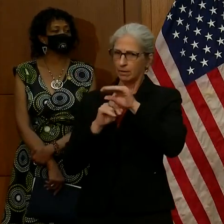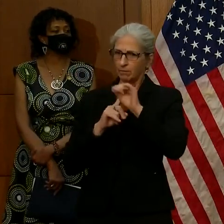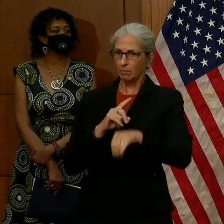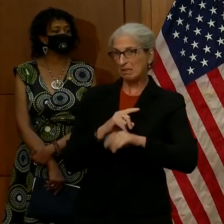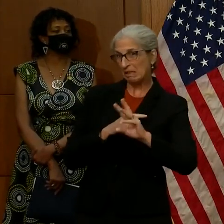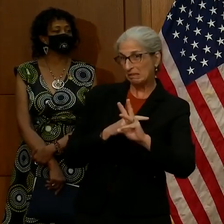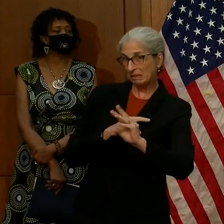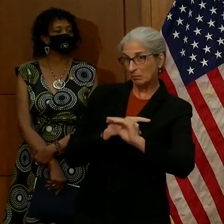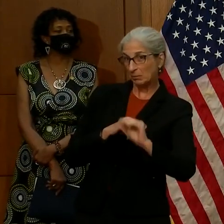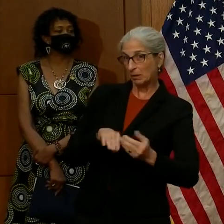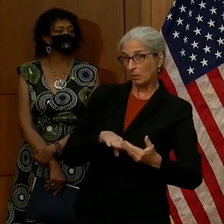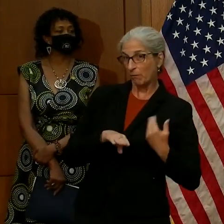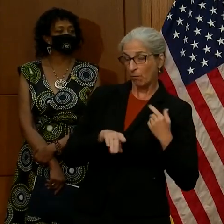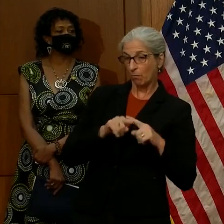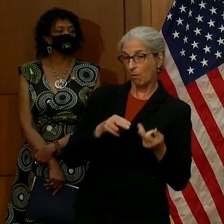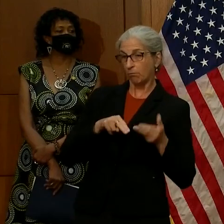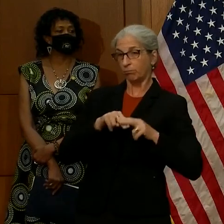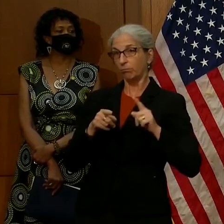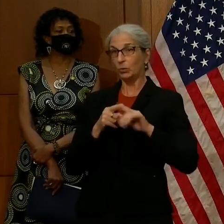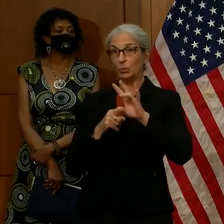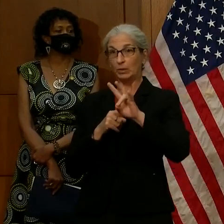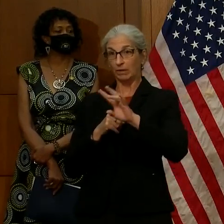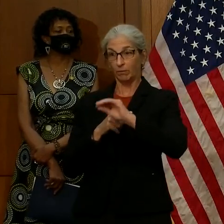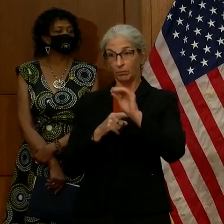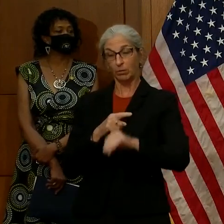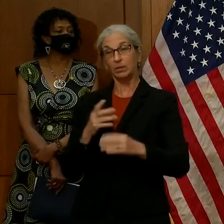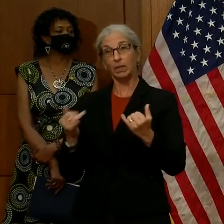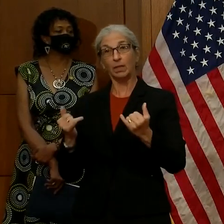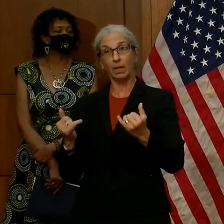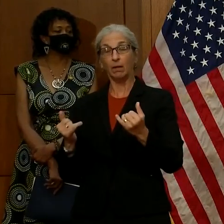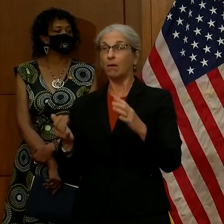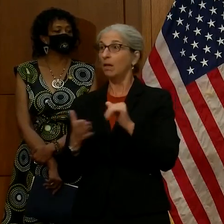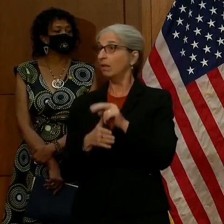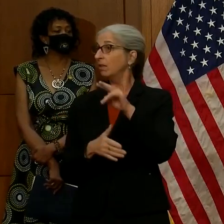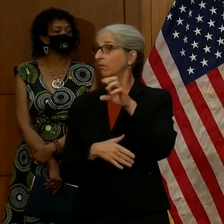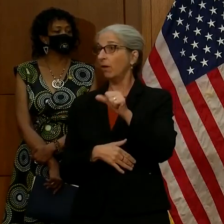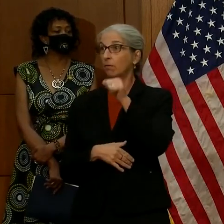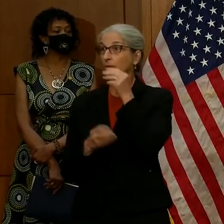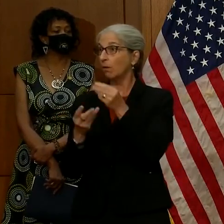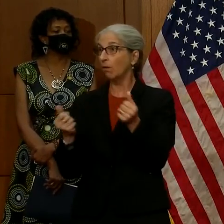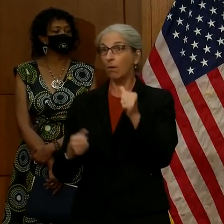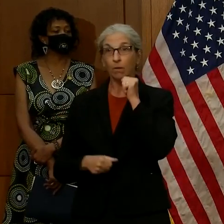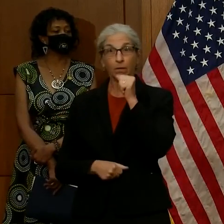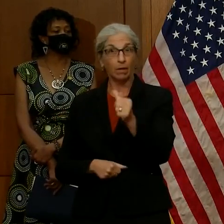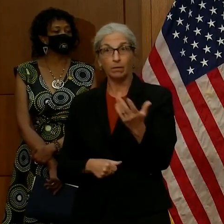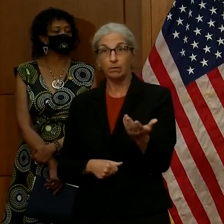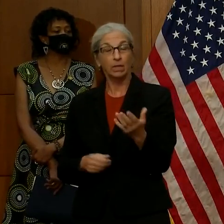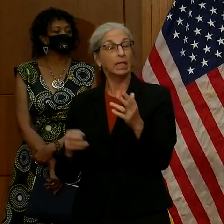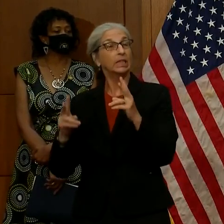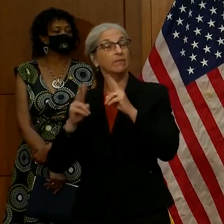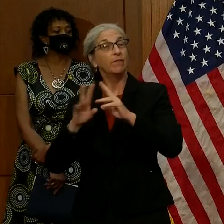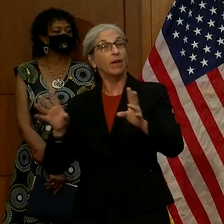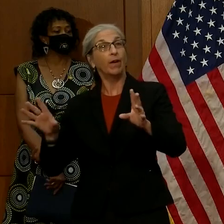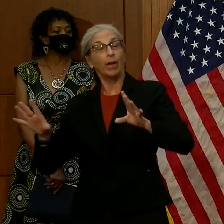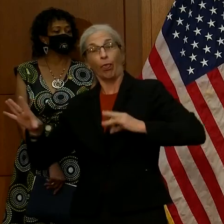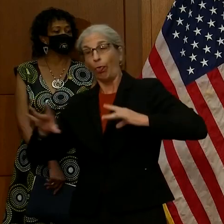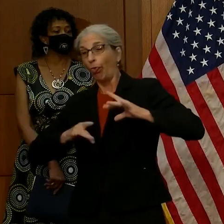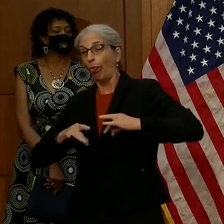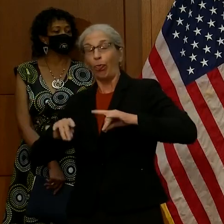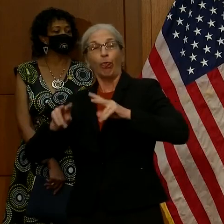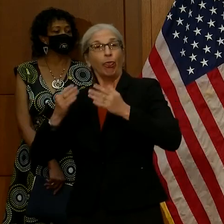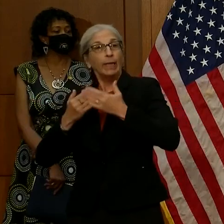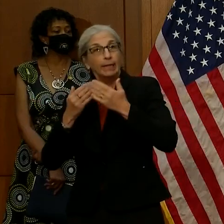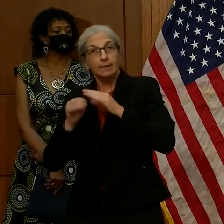said earlier, this virus is still out there. It's alive and well. It's very, very contagious. And so,